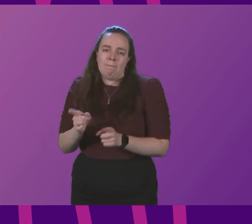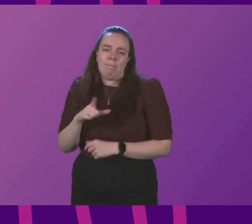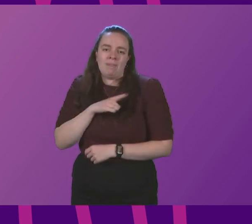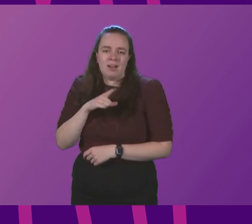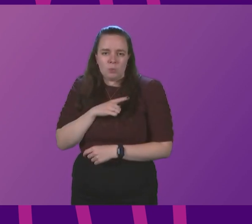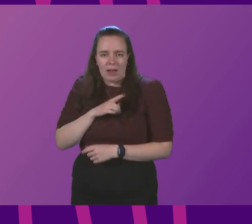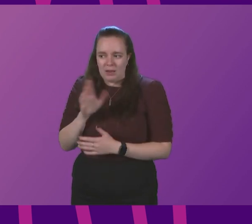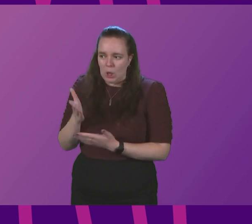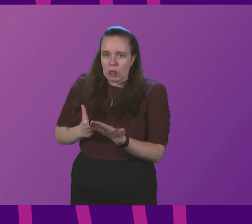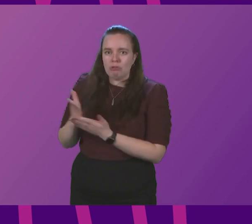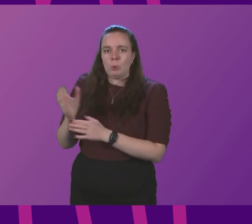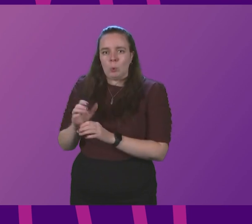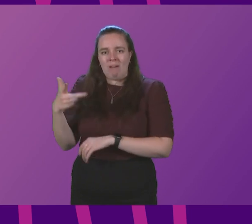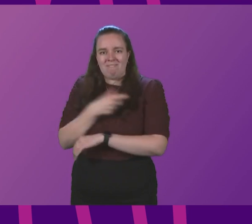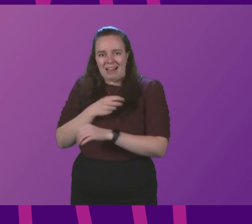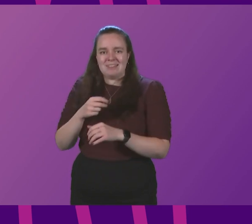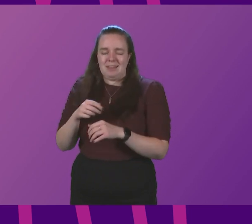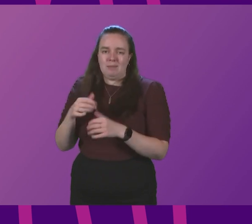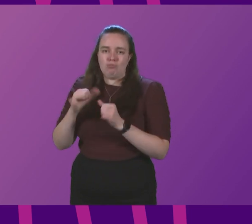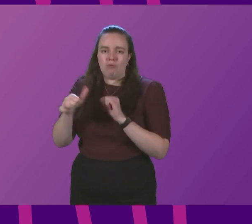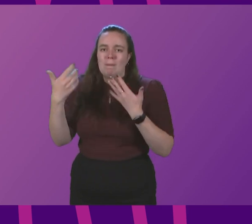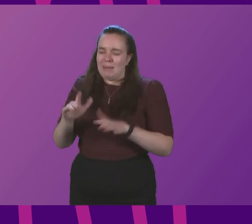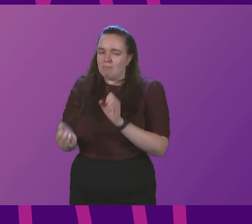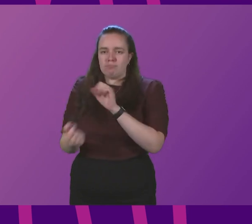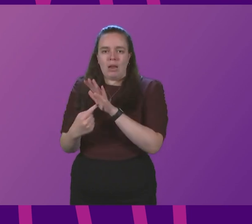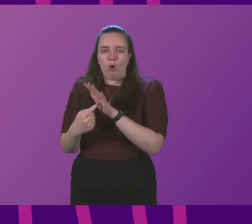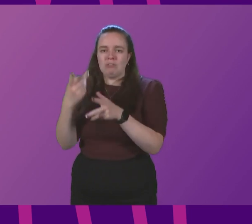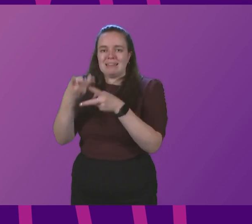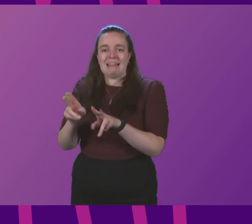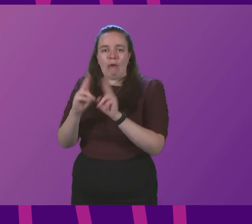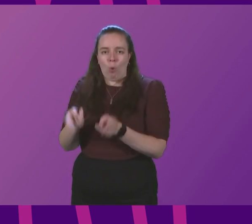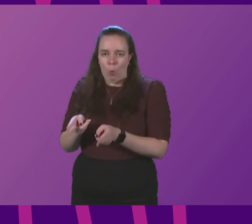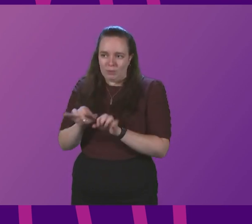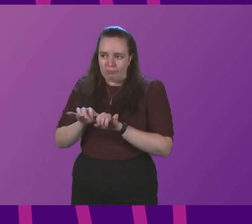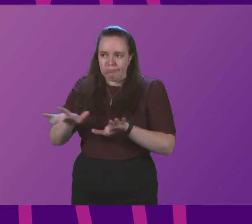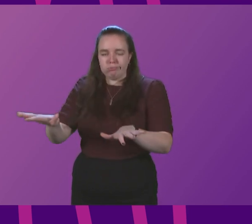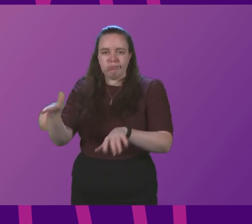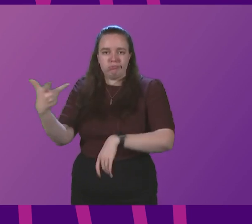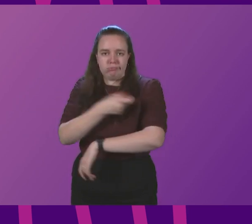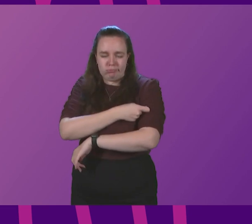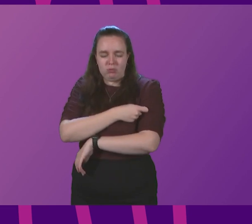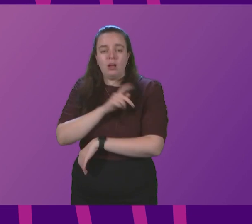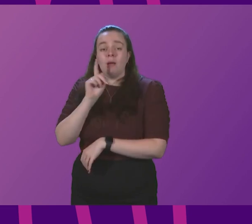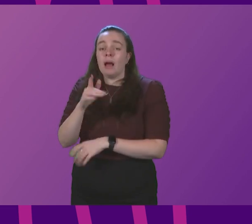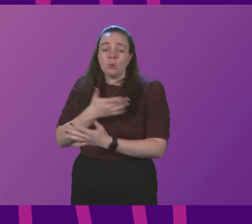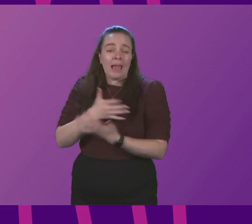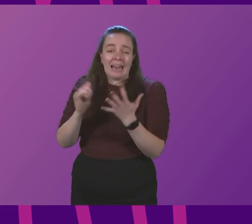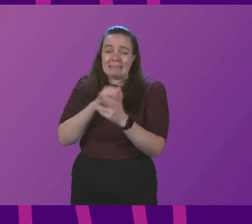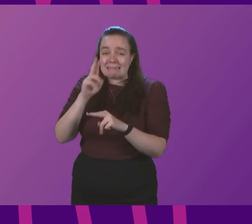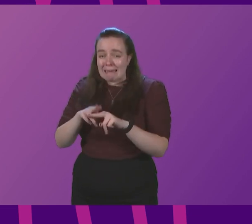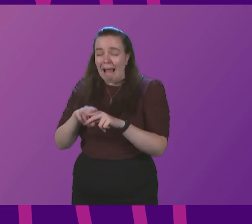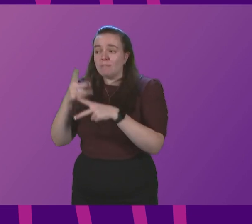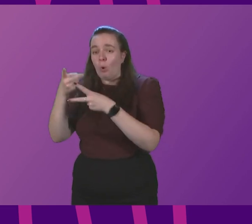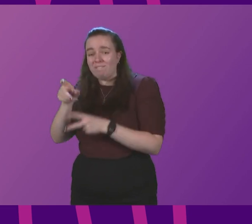all through the vaccination programme prioritised care homes in the rollout of the programme. But to anyone, staff or visitor,